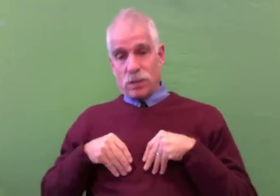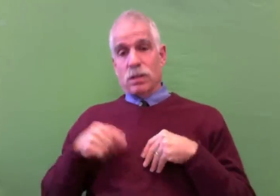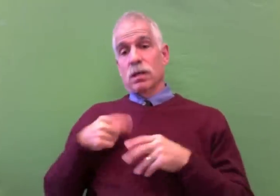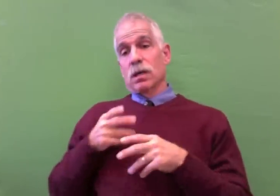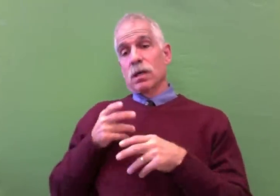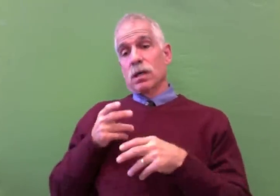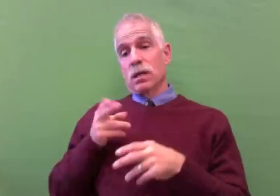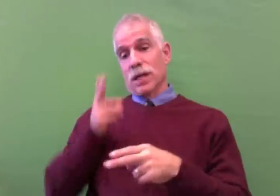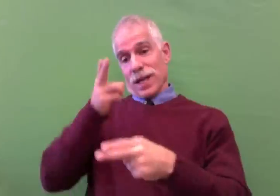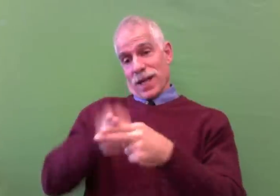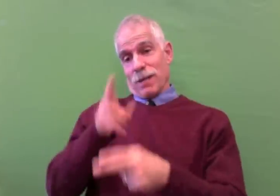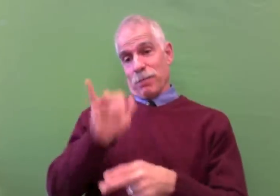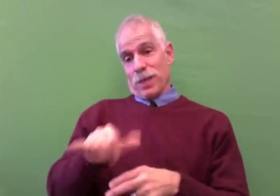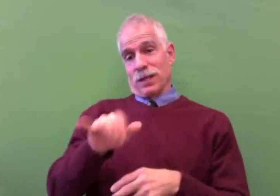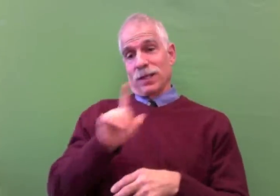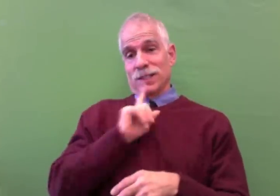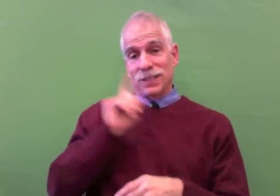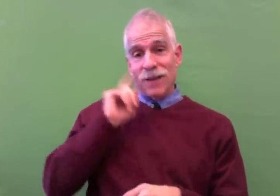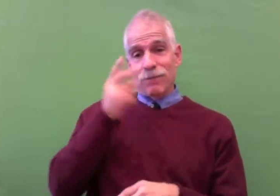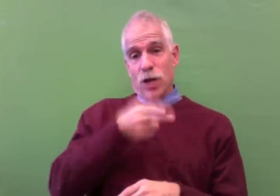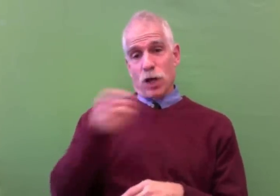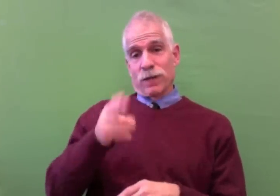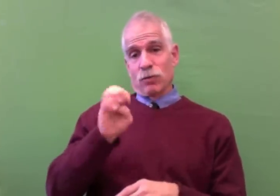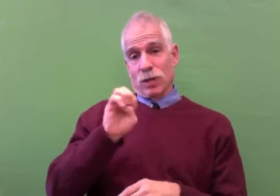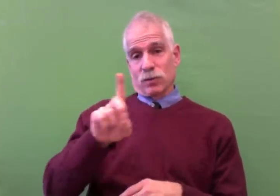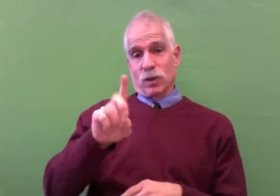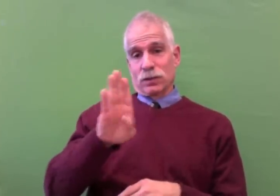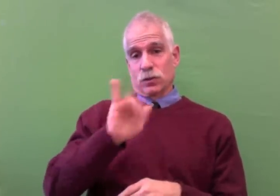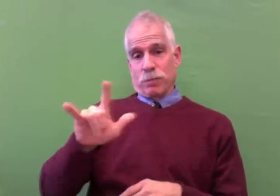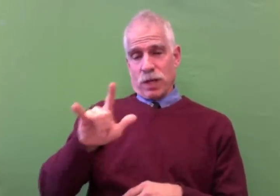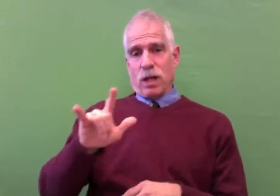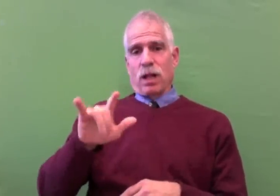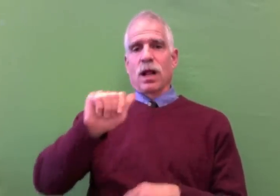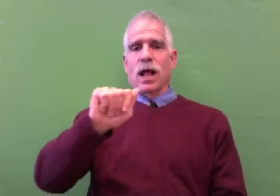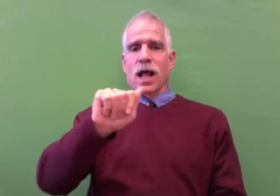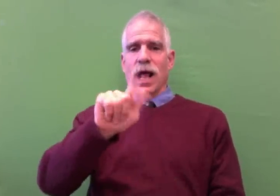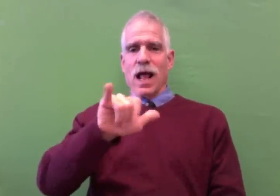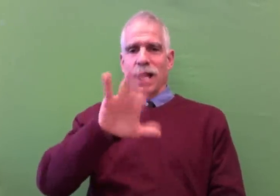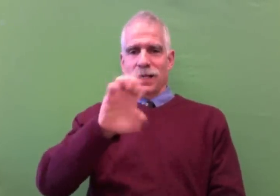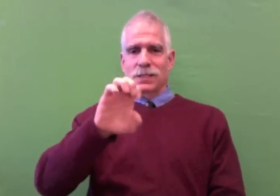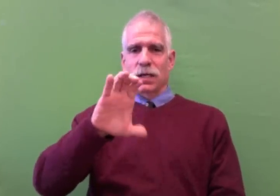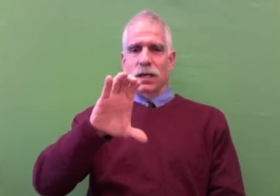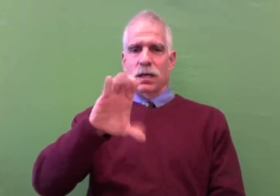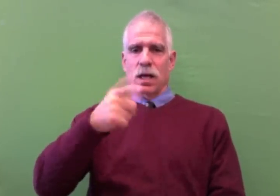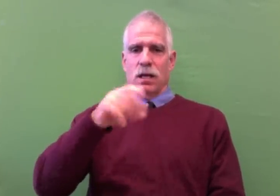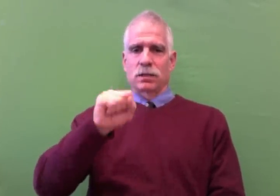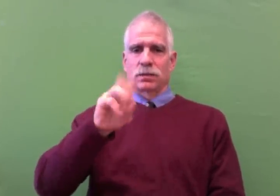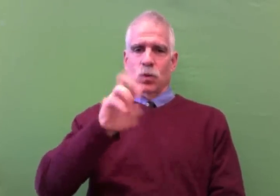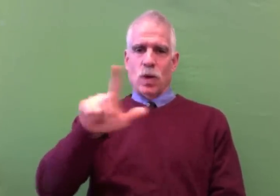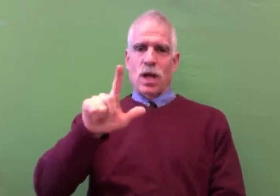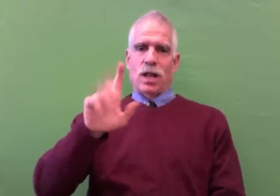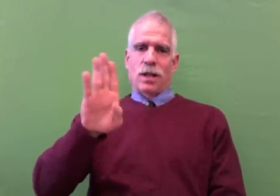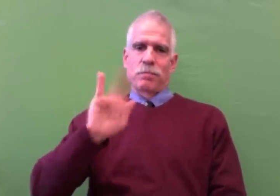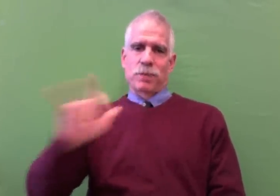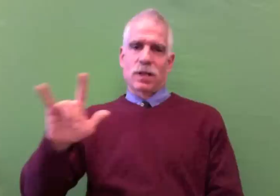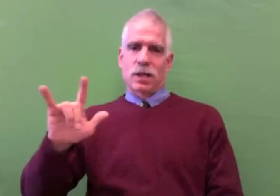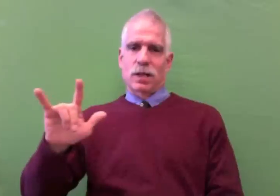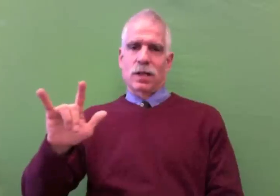board also adopted the NAD and named it the deaf and hard of hearing education bill after Alice Cogswell,